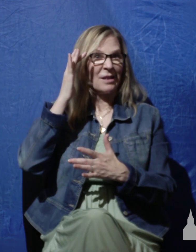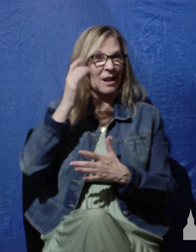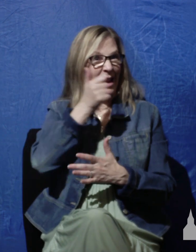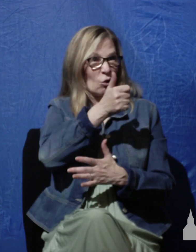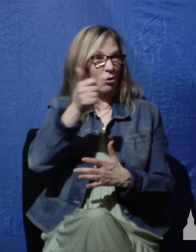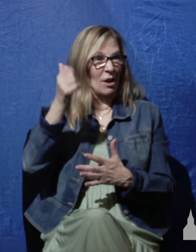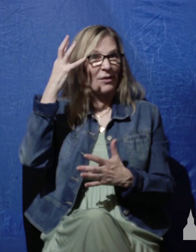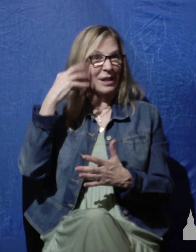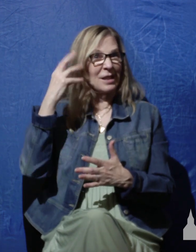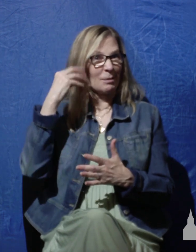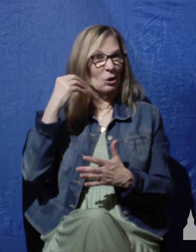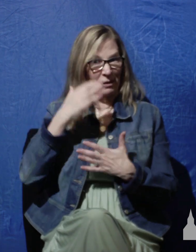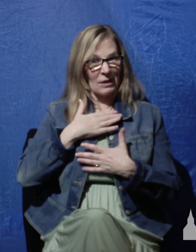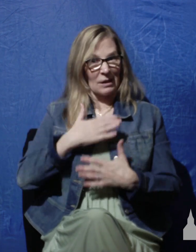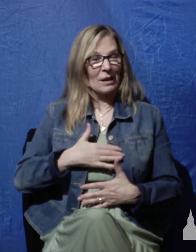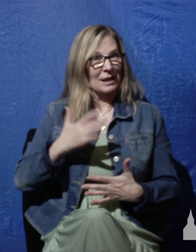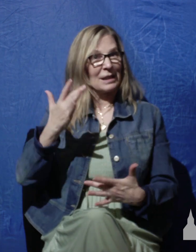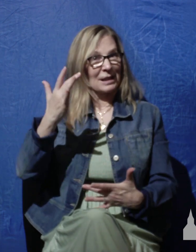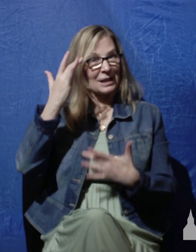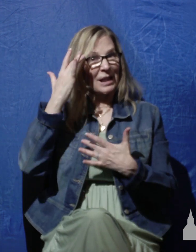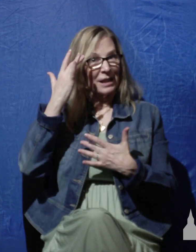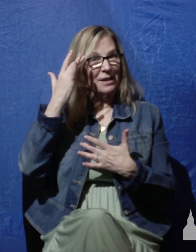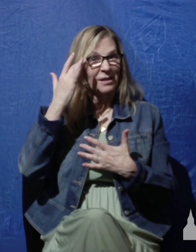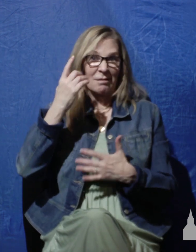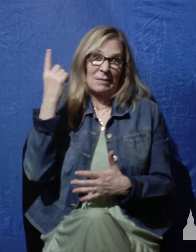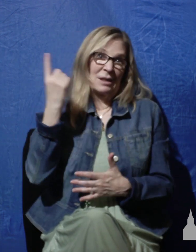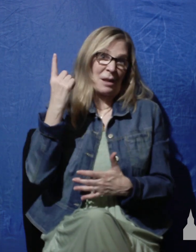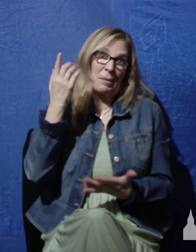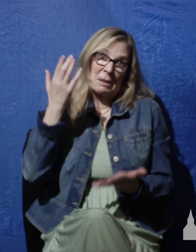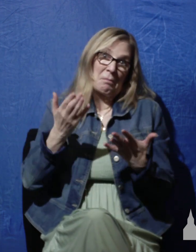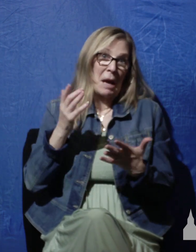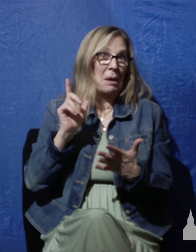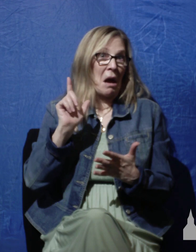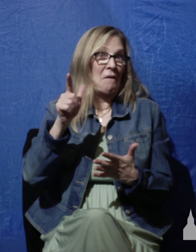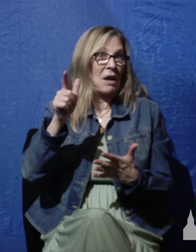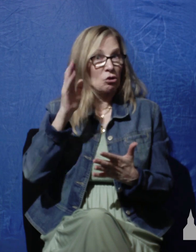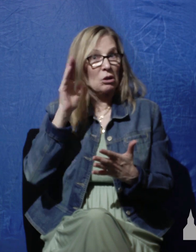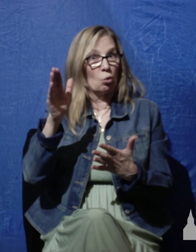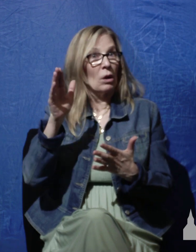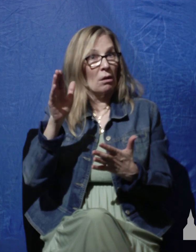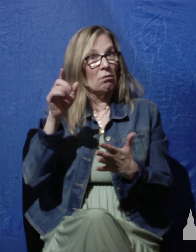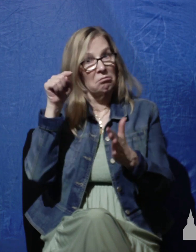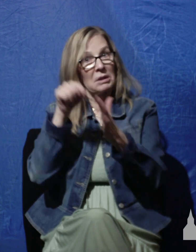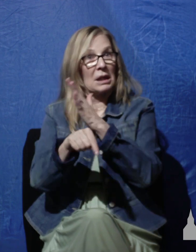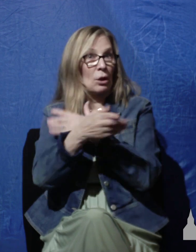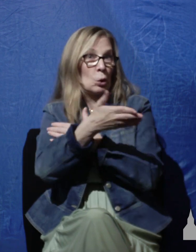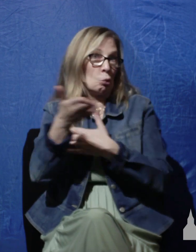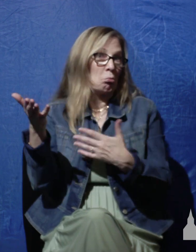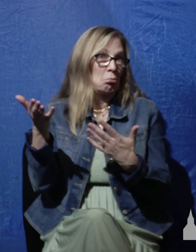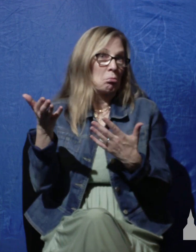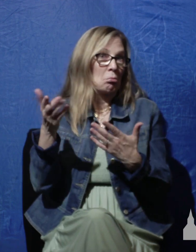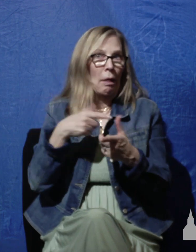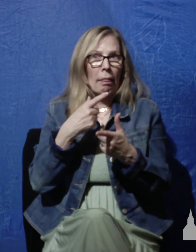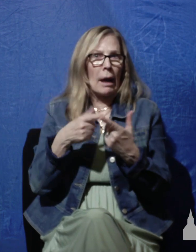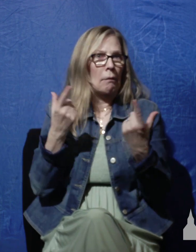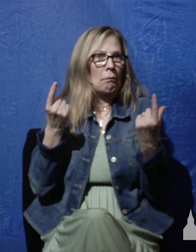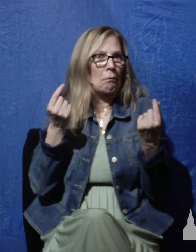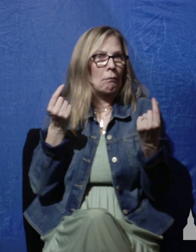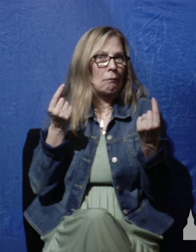you find yourself physically sick with something that perhaps eventually is going to take your life, then what? Well, if that's the case and